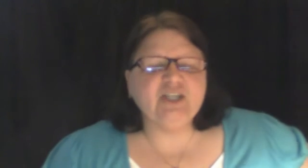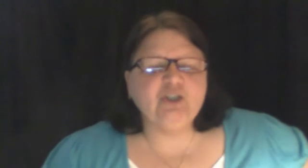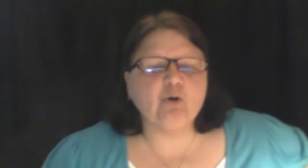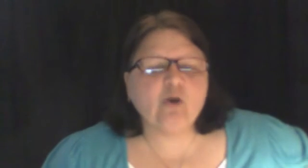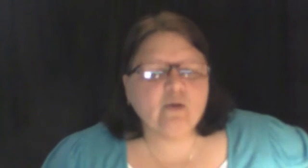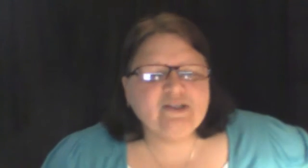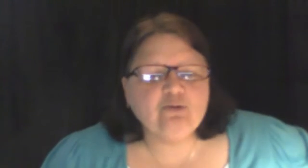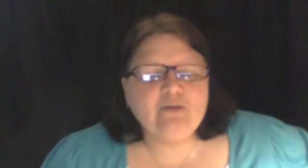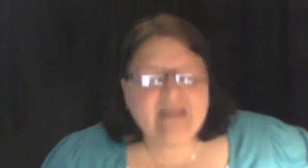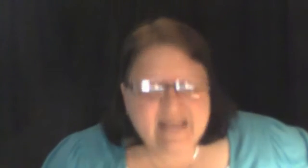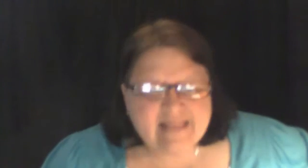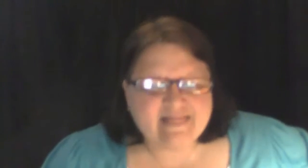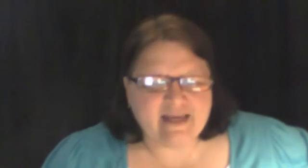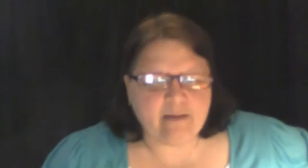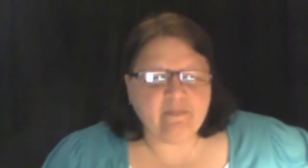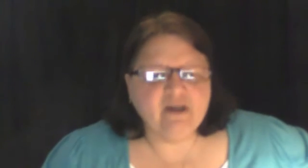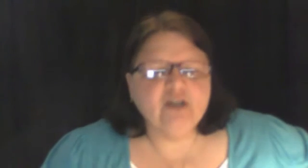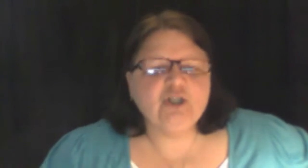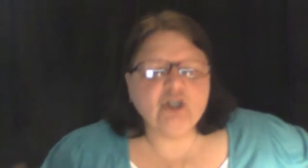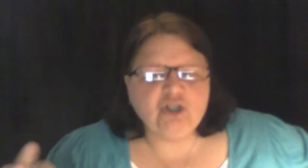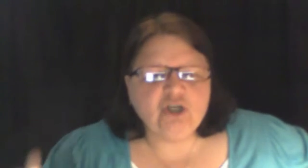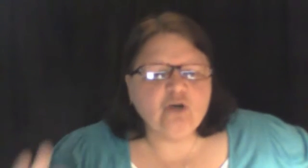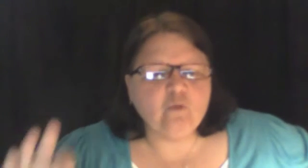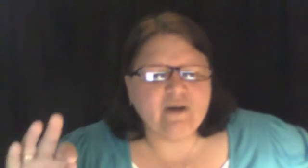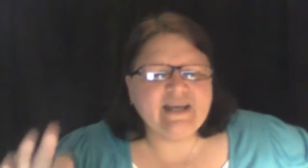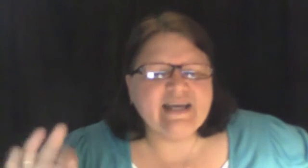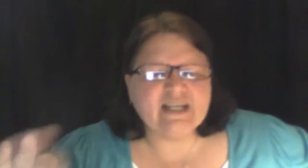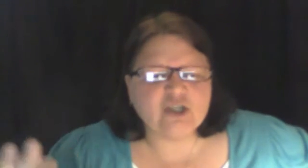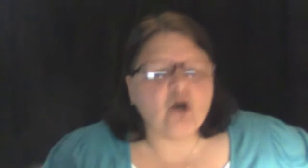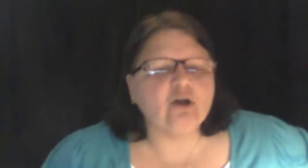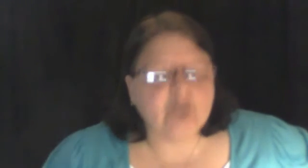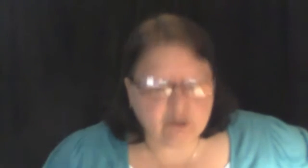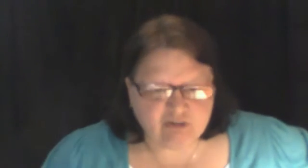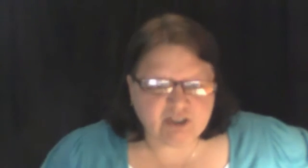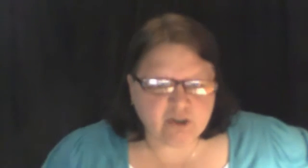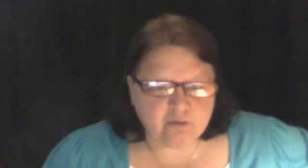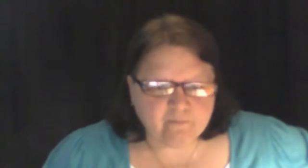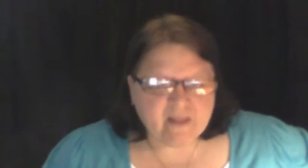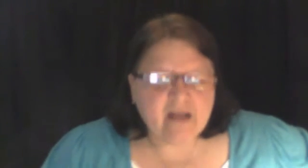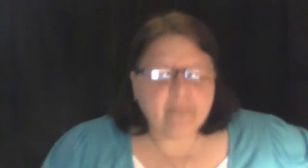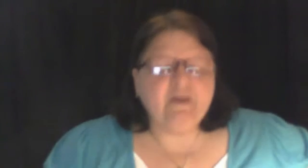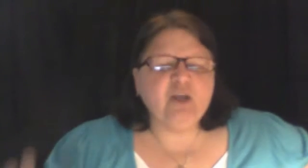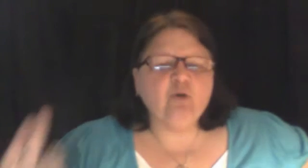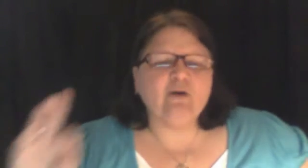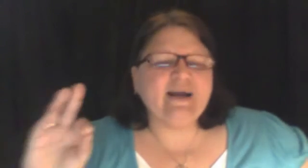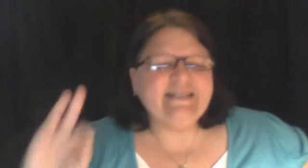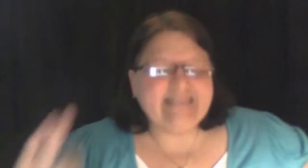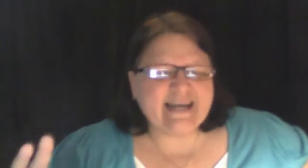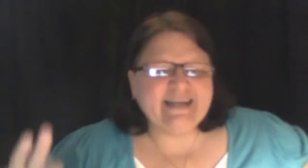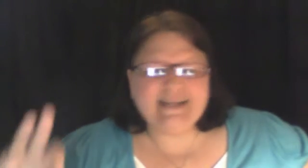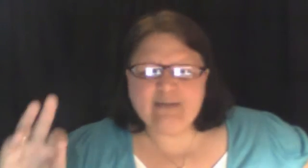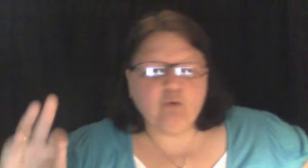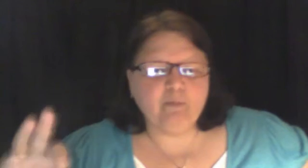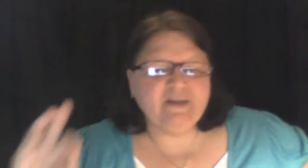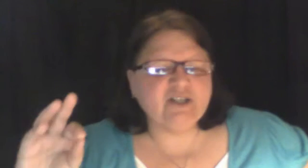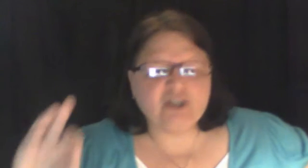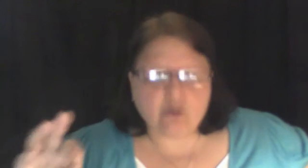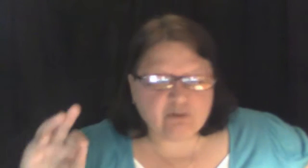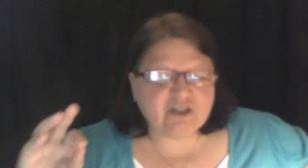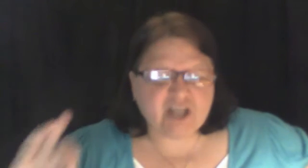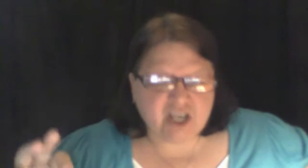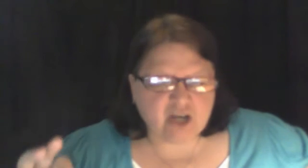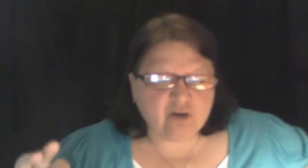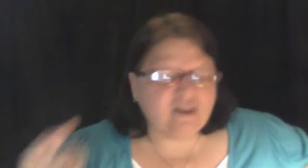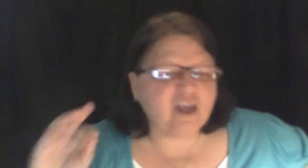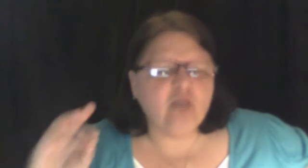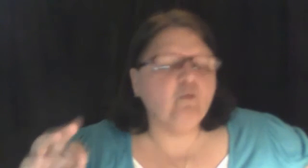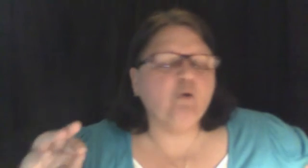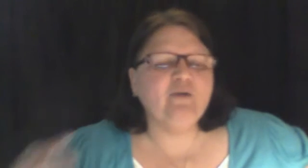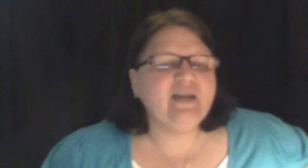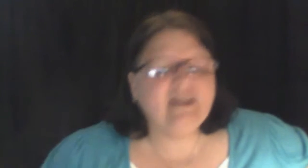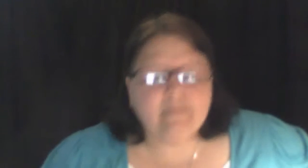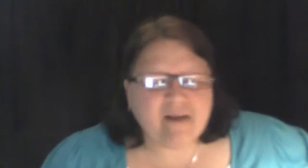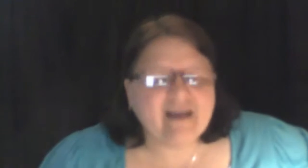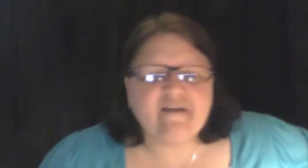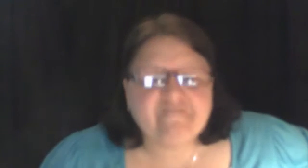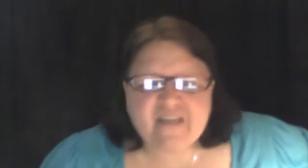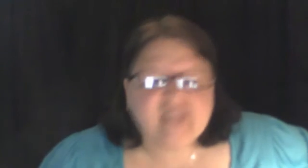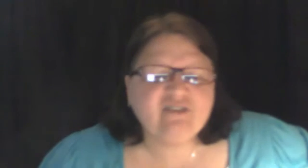you're going to need them to do what he has called you to do. But your identity will be so secure that you won't need to buy a fancy